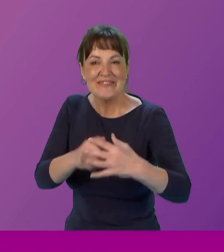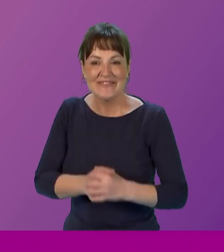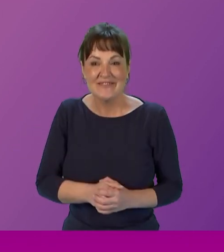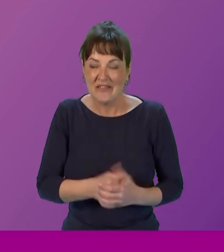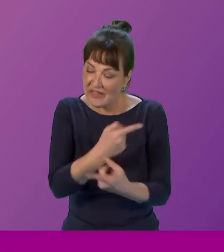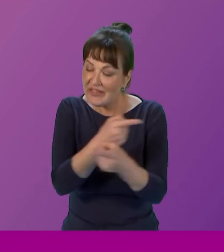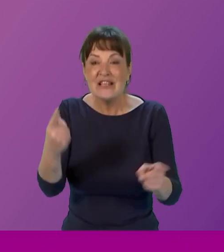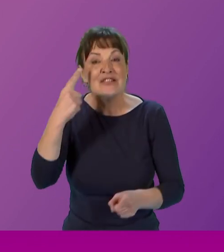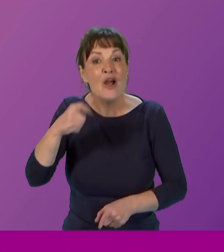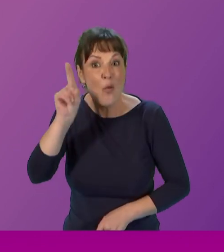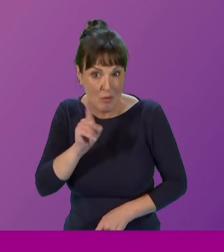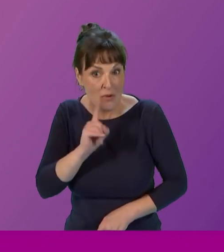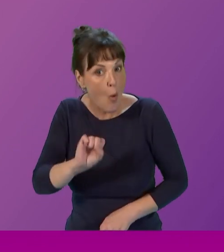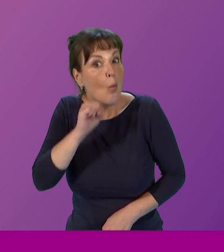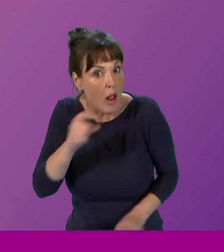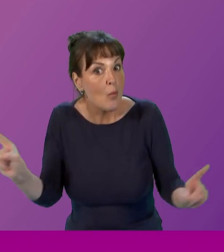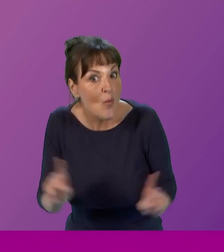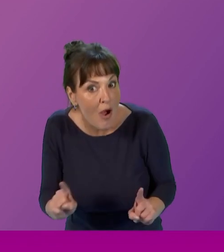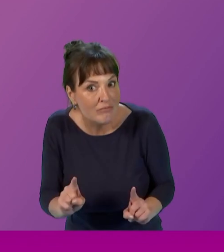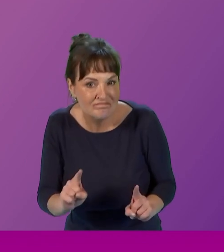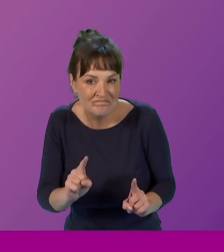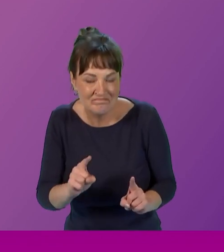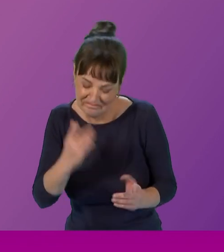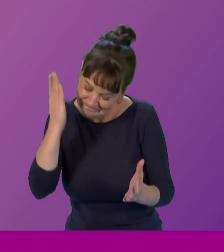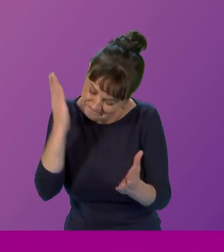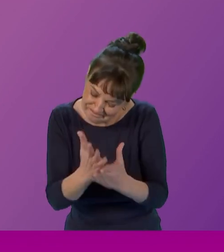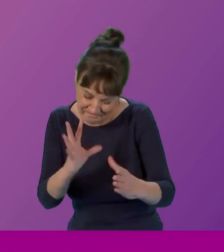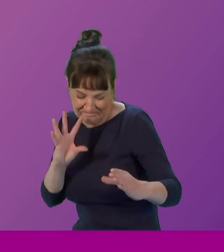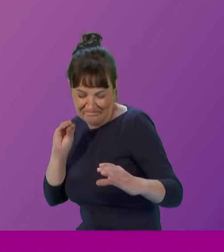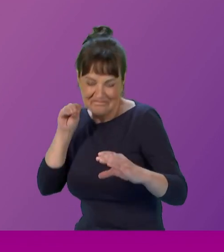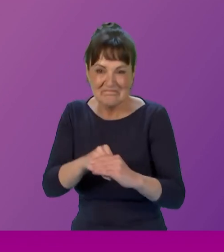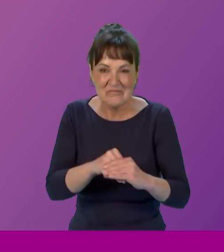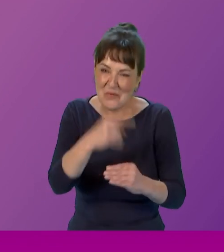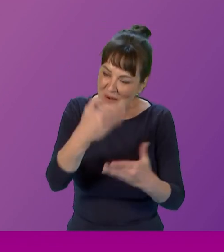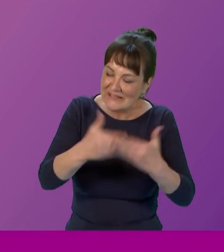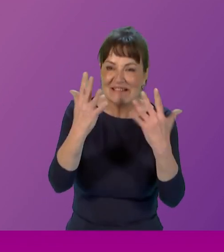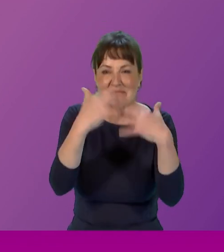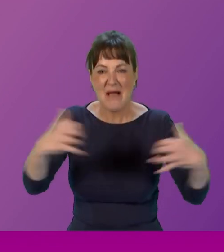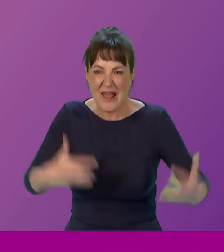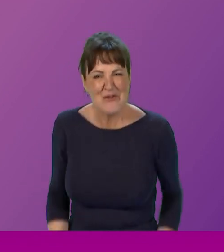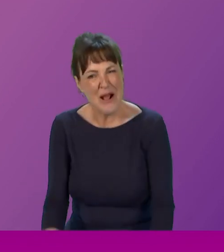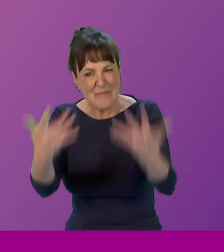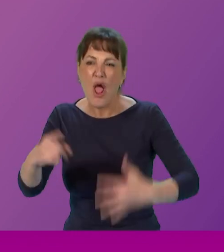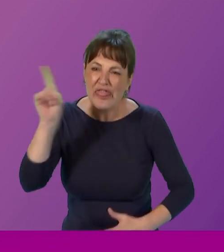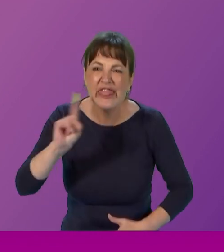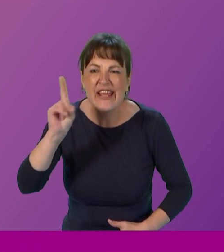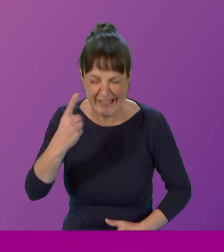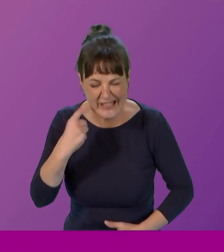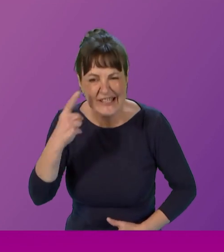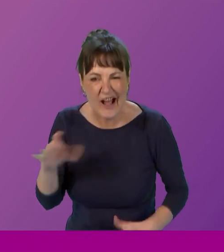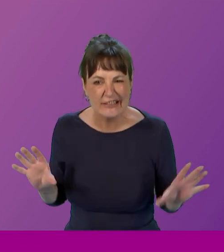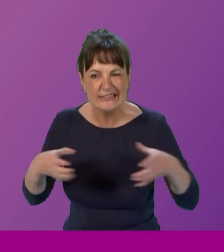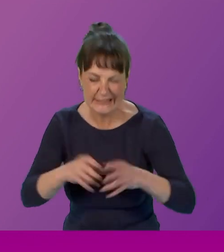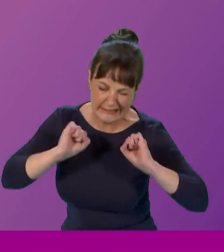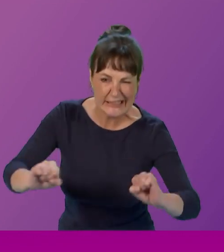these young women will take their place in this chamber. So come on, the young team. You